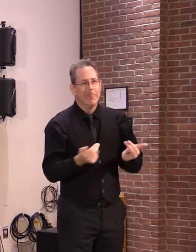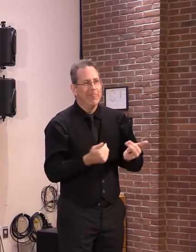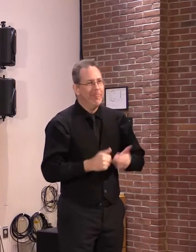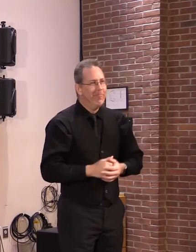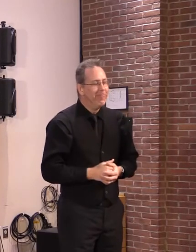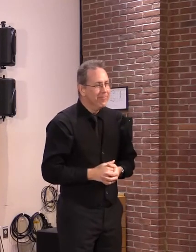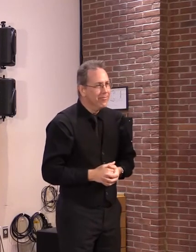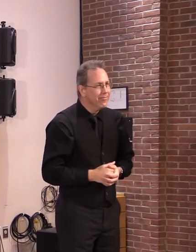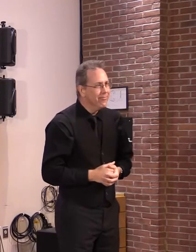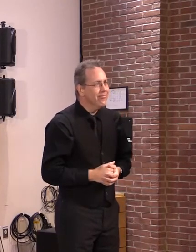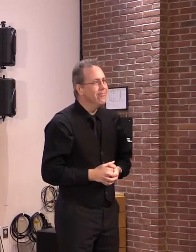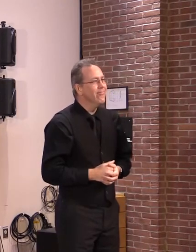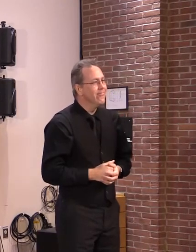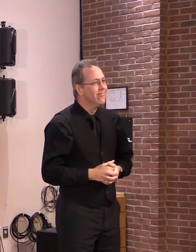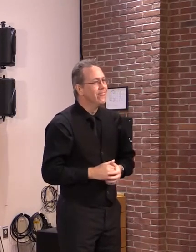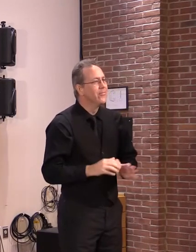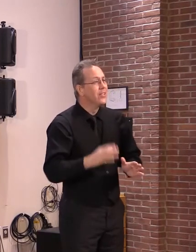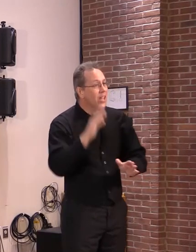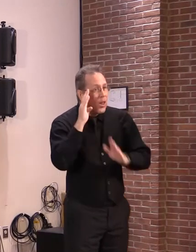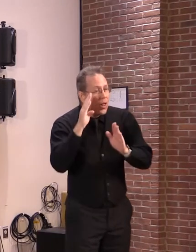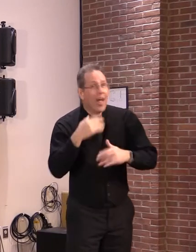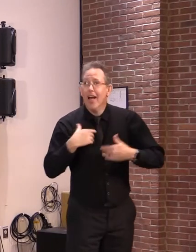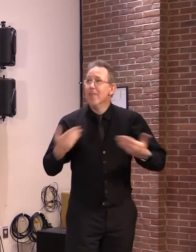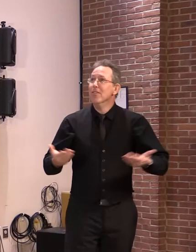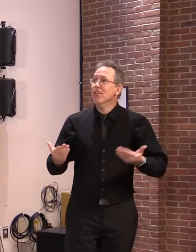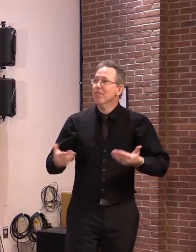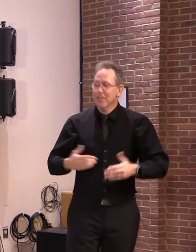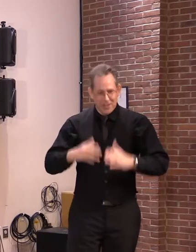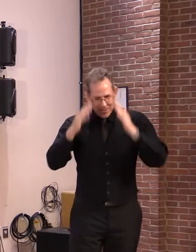Maybe it's not working well. Can you hear me now? We can.